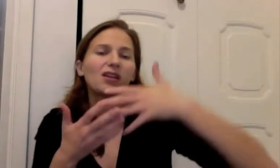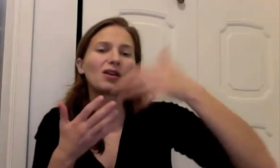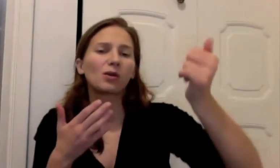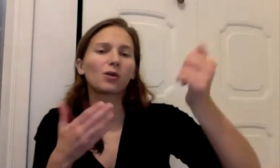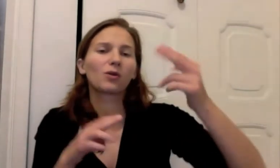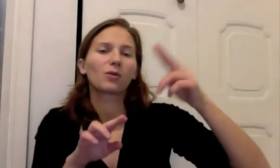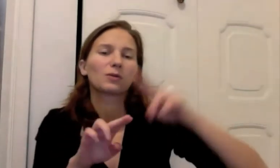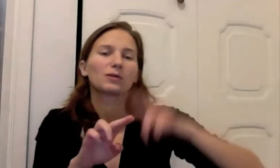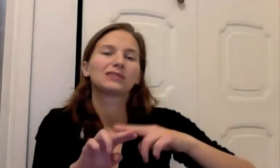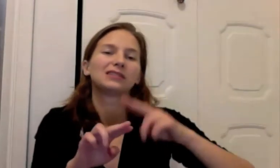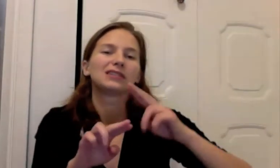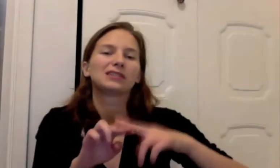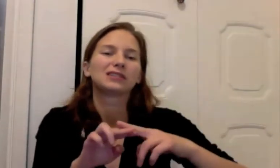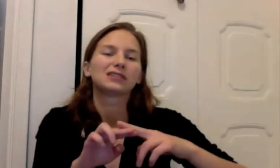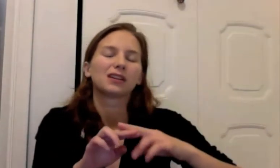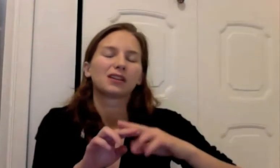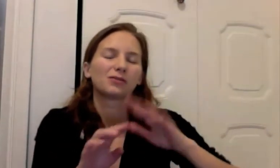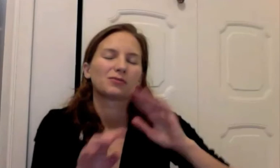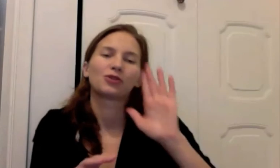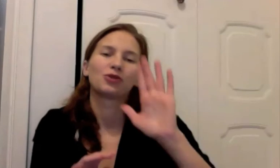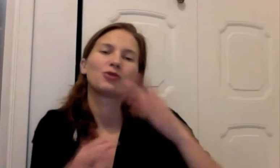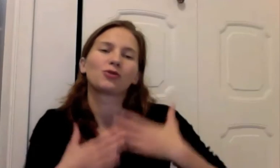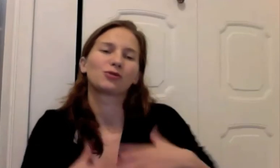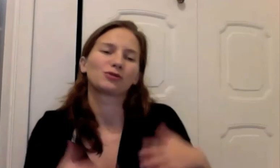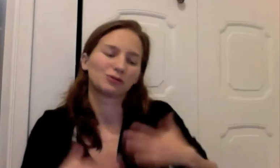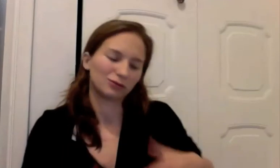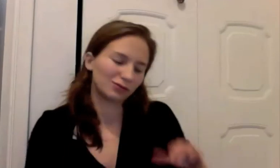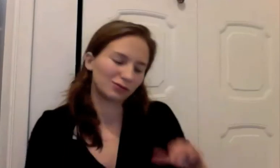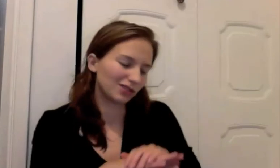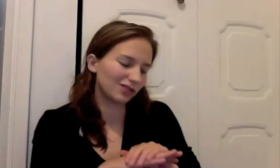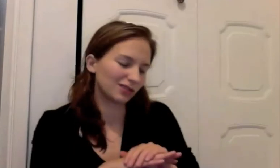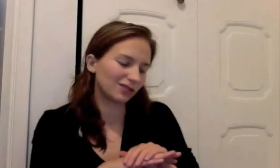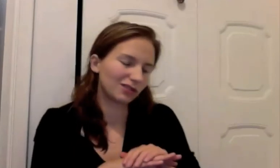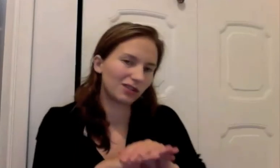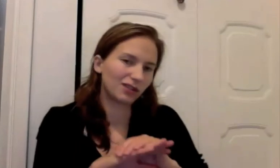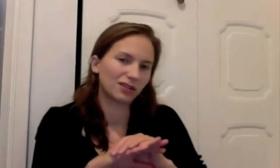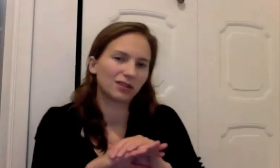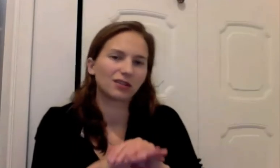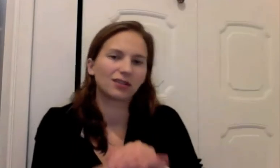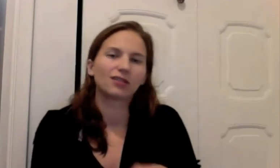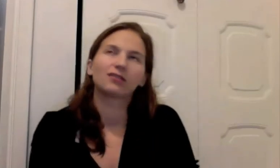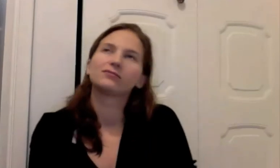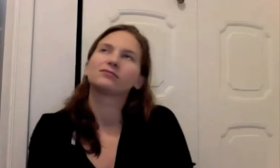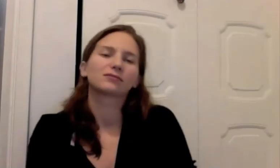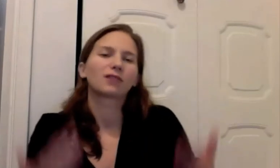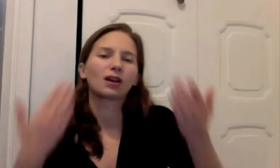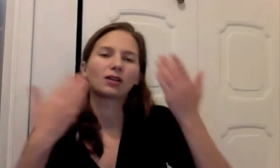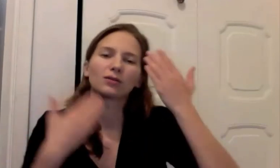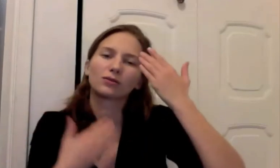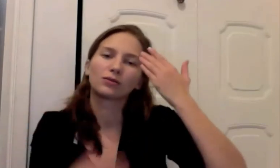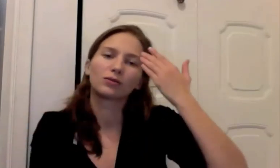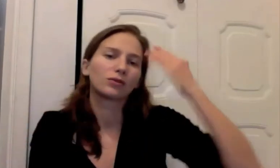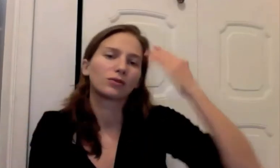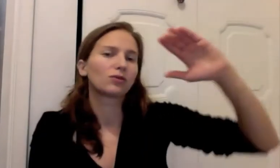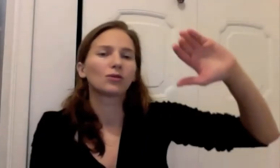Sit on the floor Wearing your clothes All that I know Is I